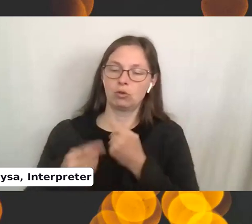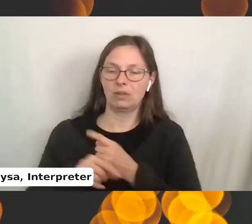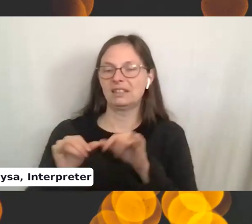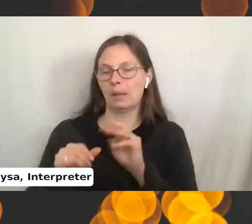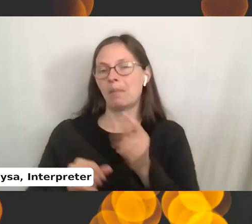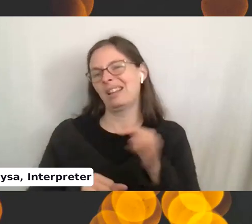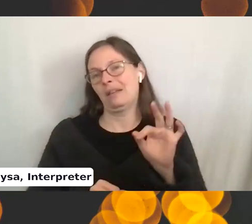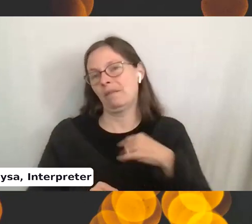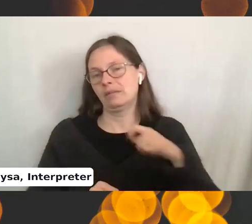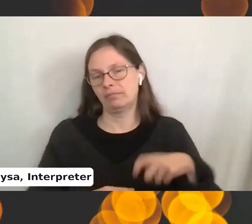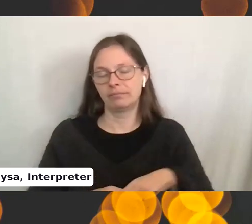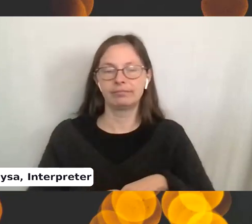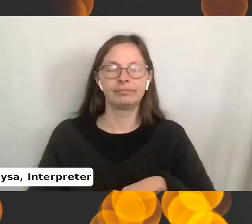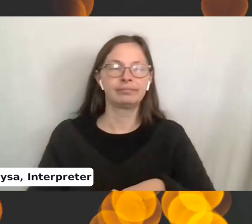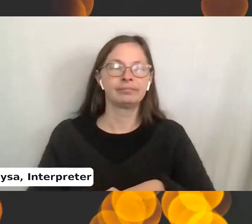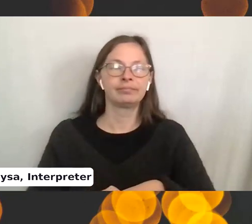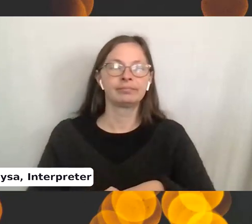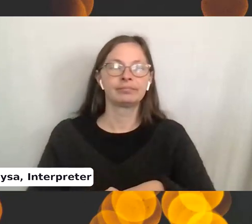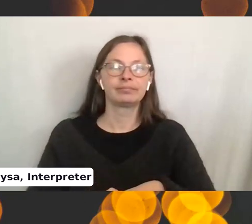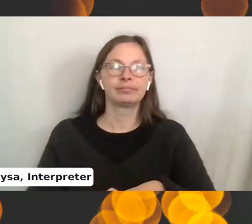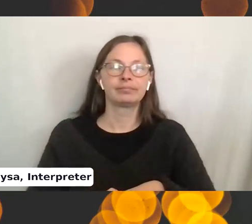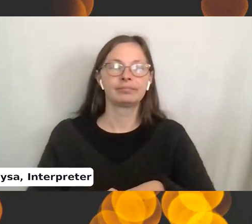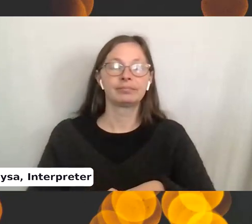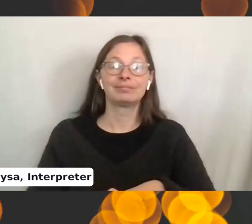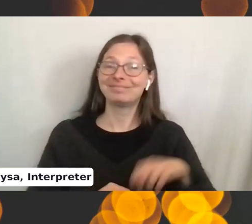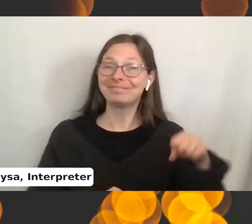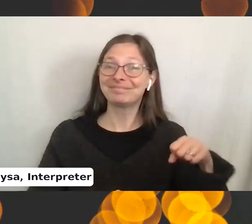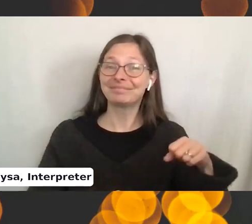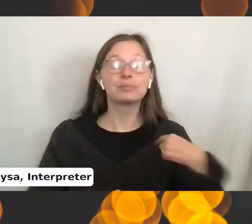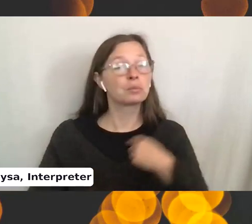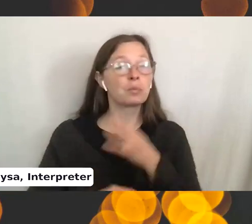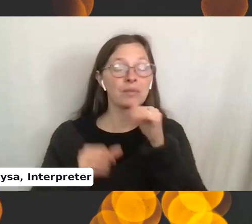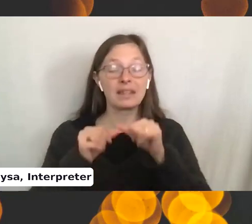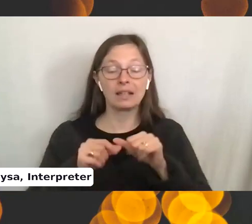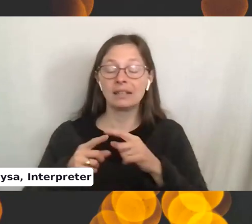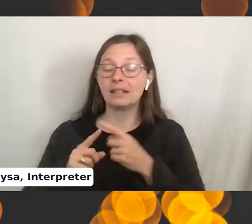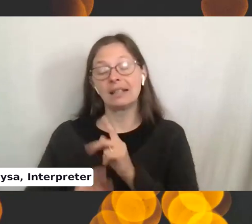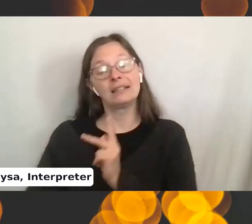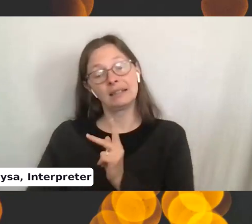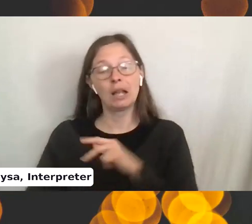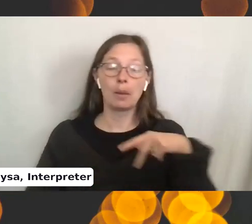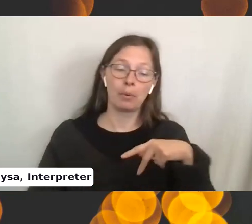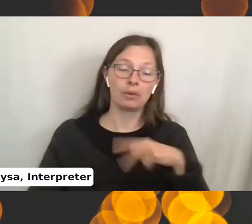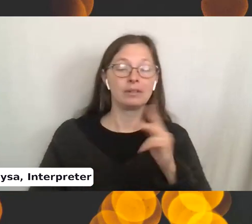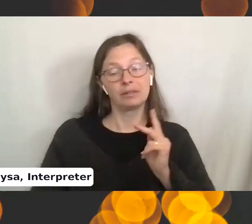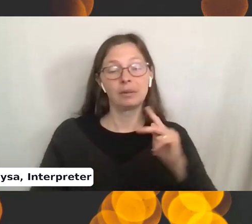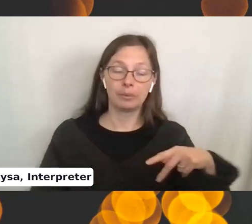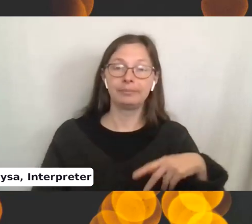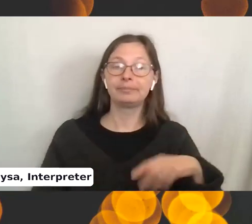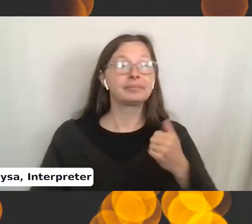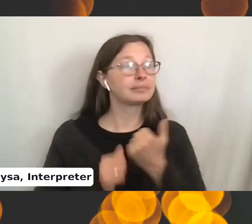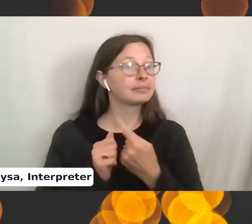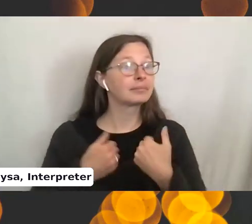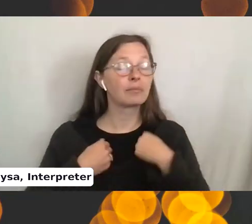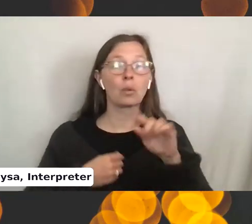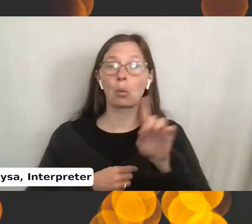necessary. Um, so yeah, so we're going to continue knitting and purling. Um, does anyone have a